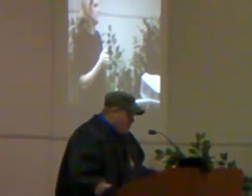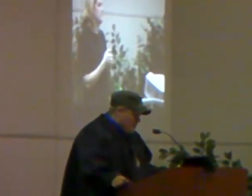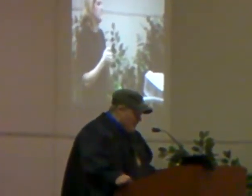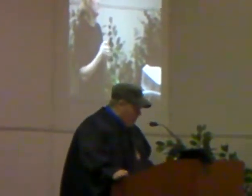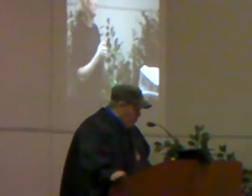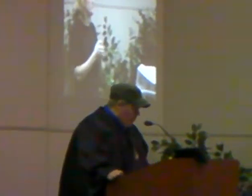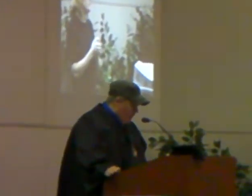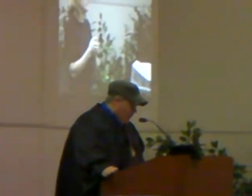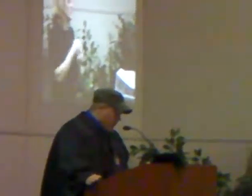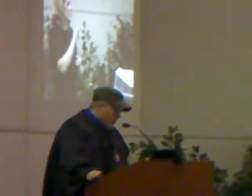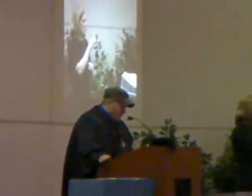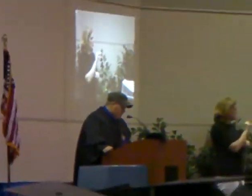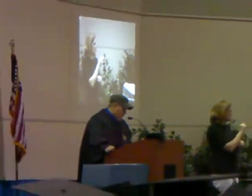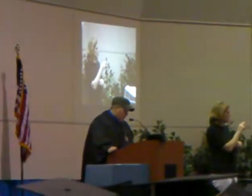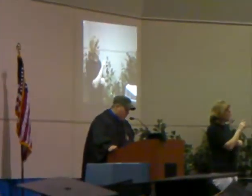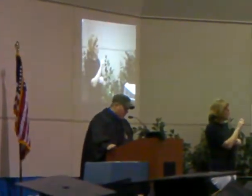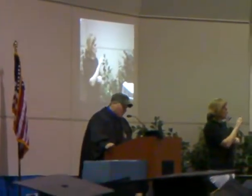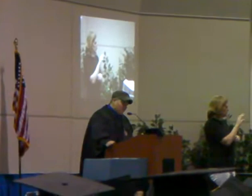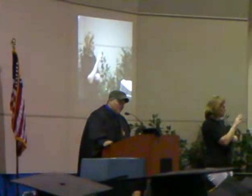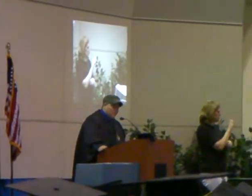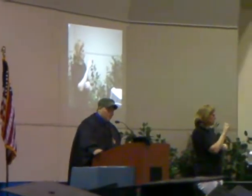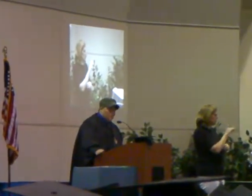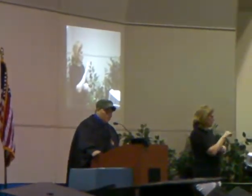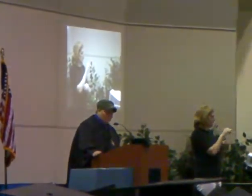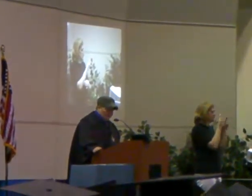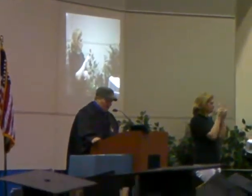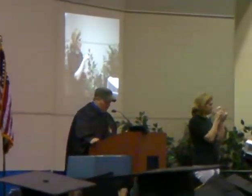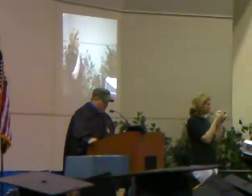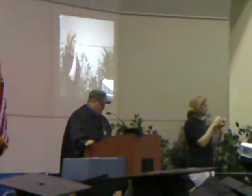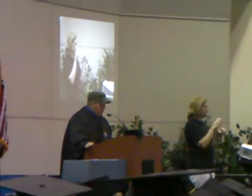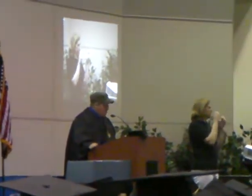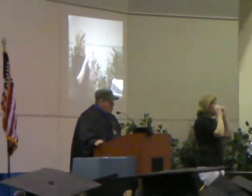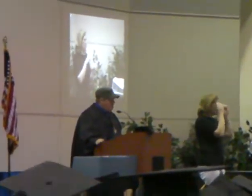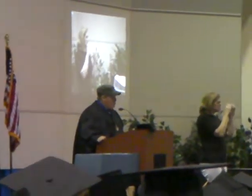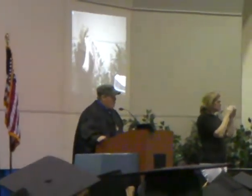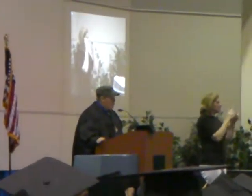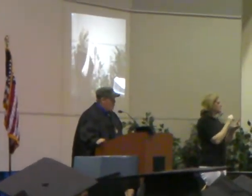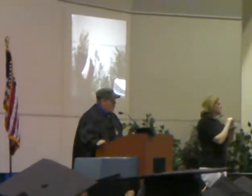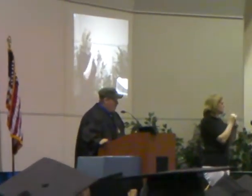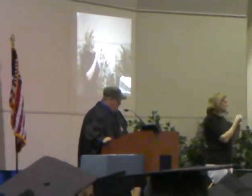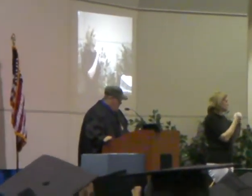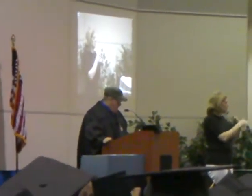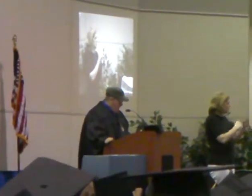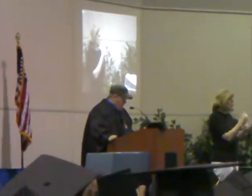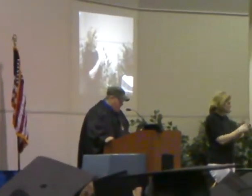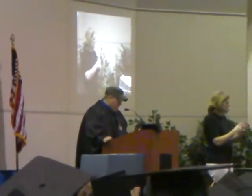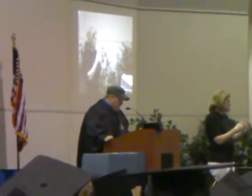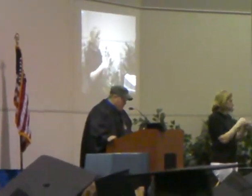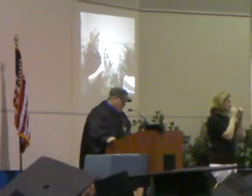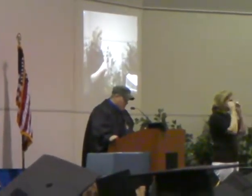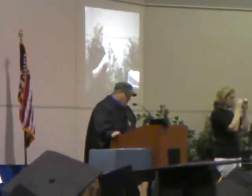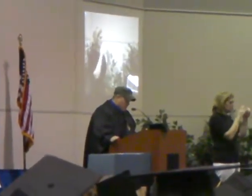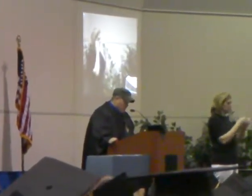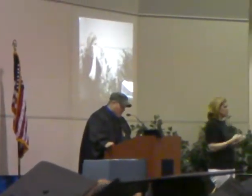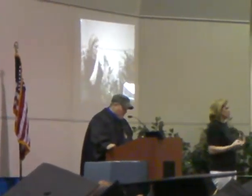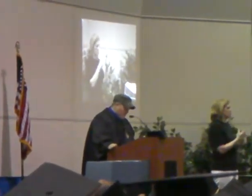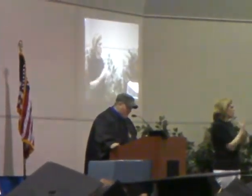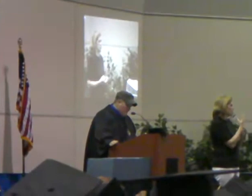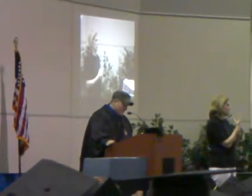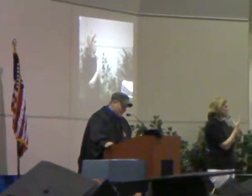John Dewey said it well. Education is a social process. Education is growth. Education